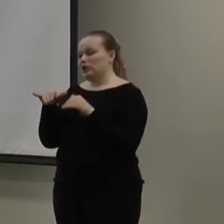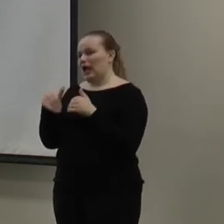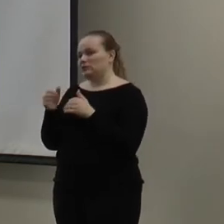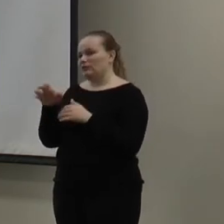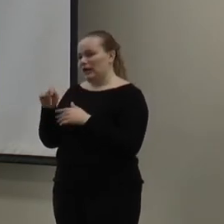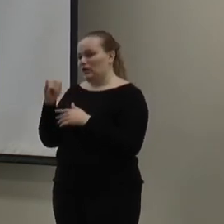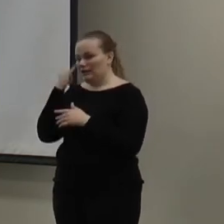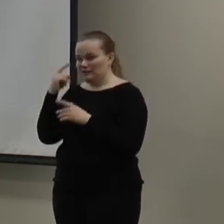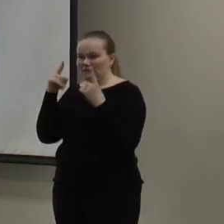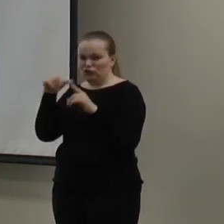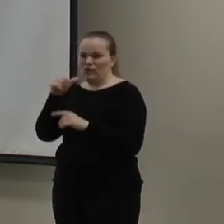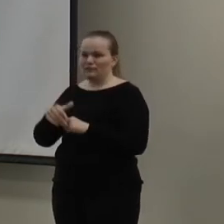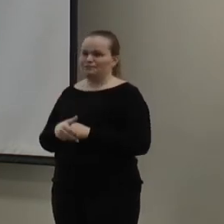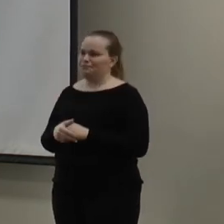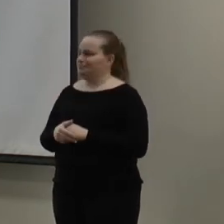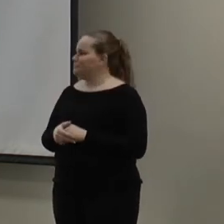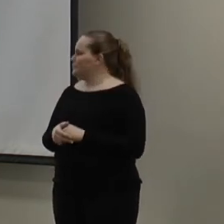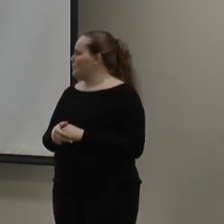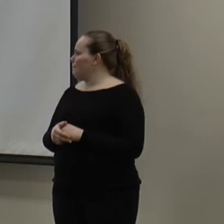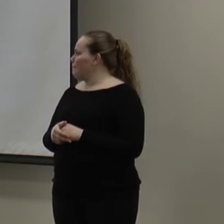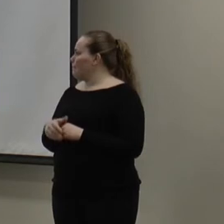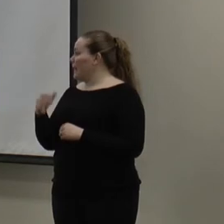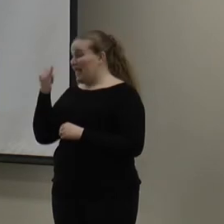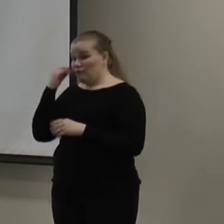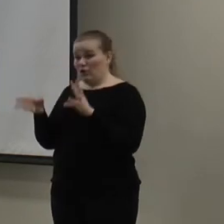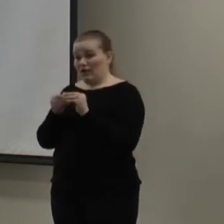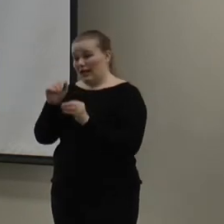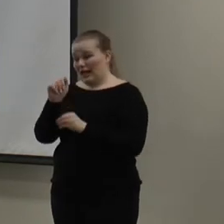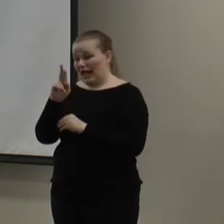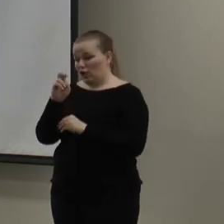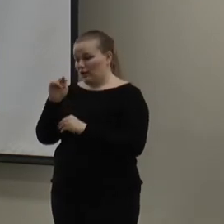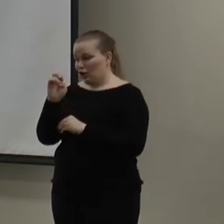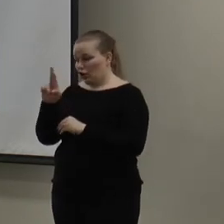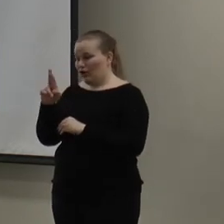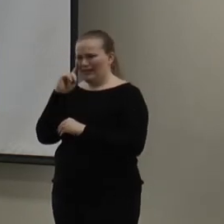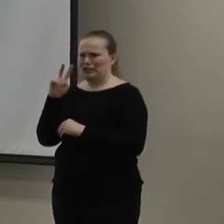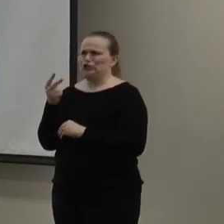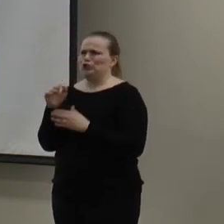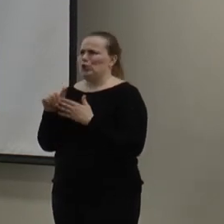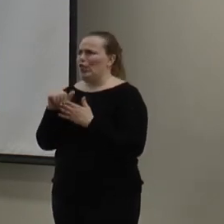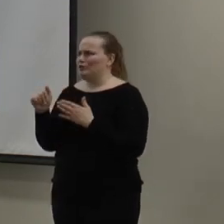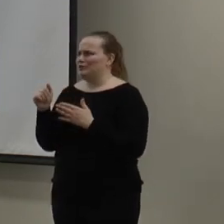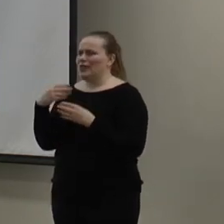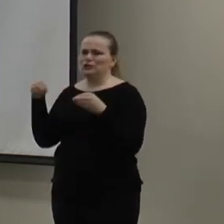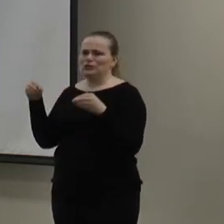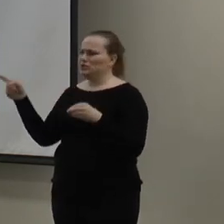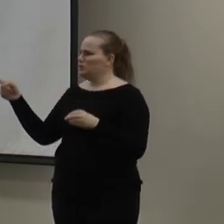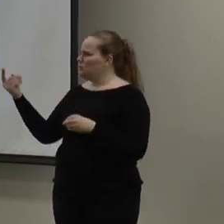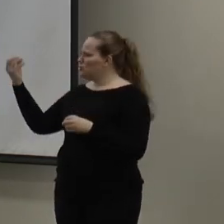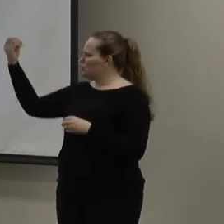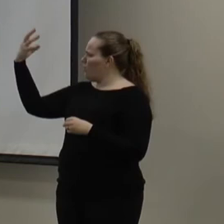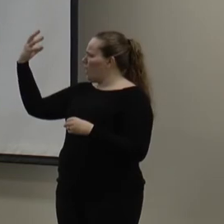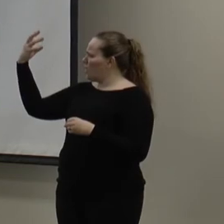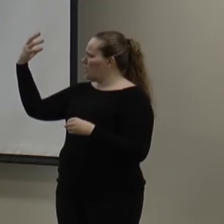find out how efficient they are. And putting airators in. Airators are like $2 at the hardware store. So it's just the shower head?